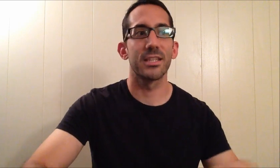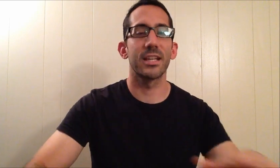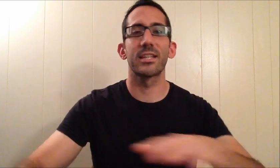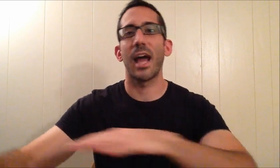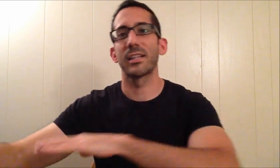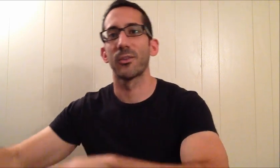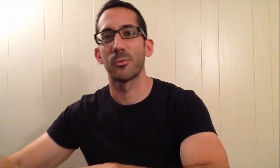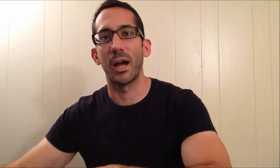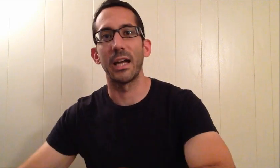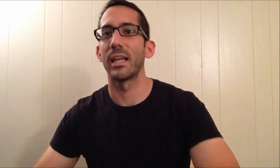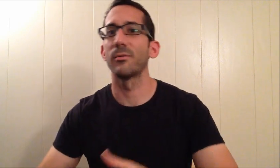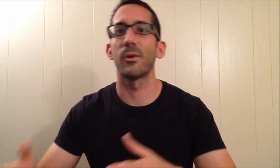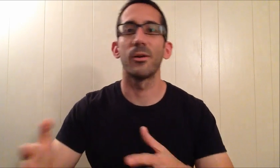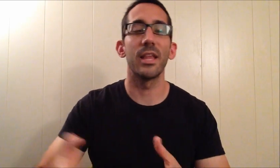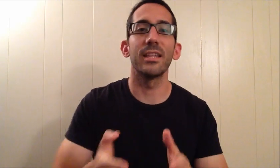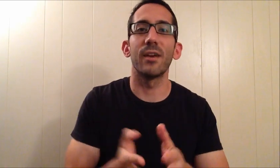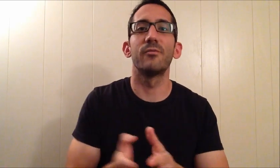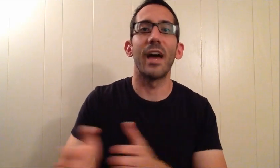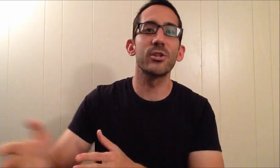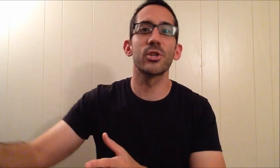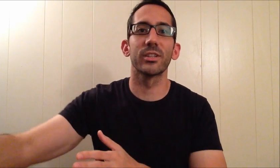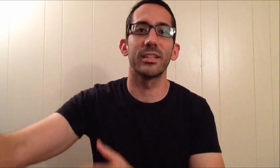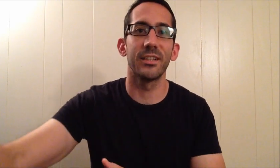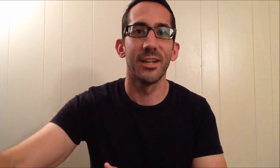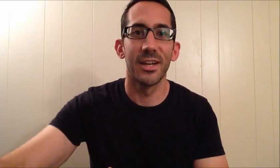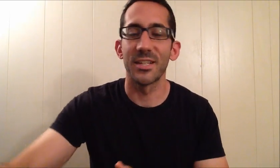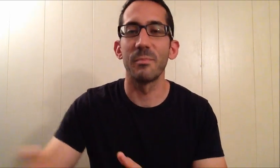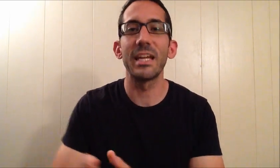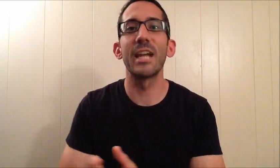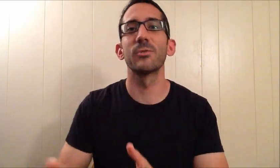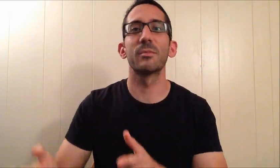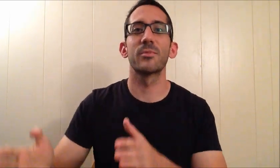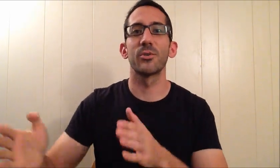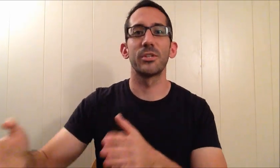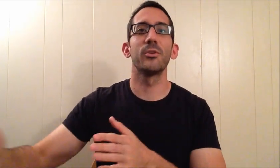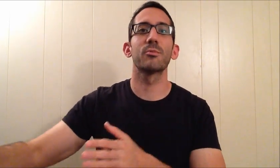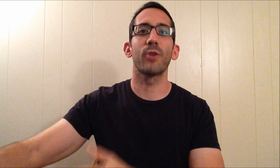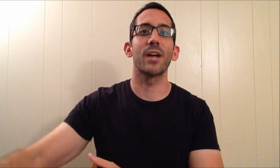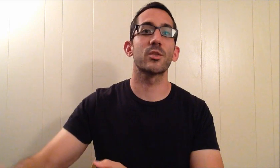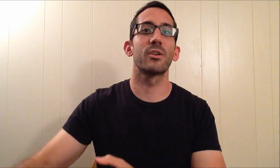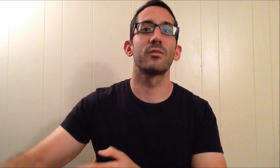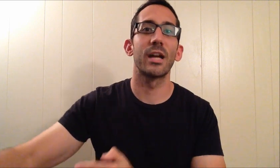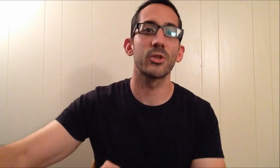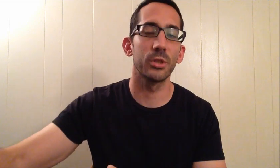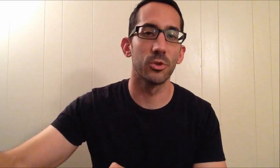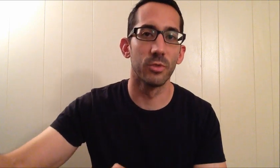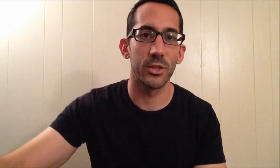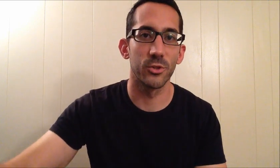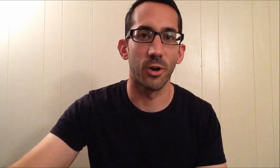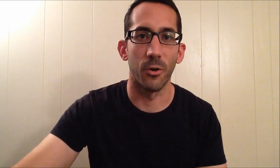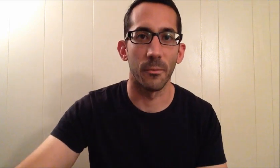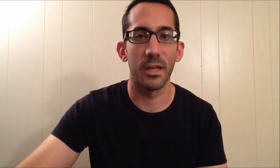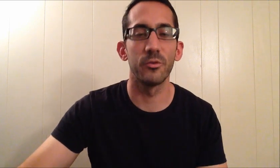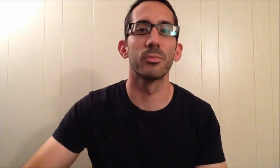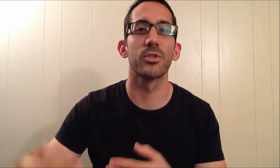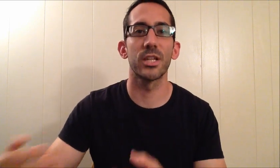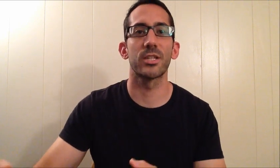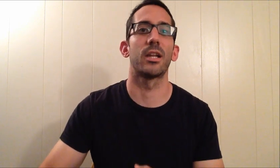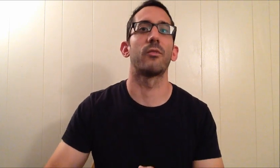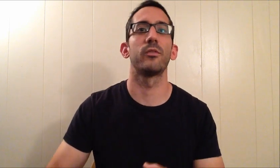then zigzag the other way. then eventually, it's a meandering circuitous process, but eventually you reach your goal. If you're persistent enough,